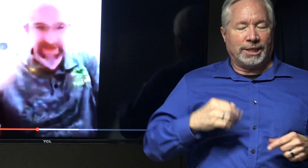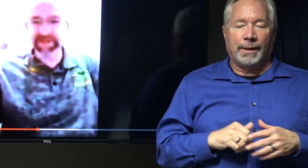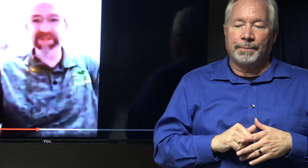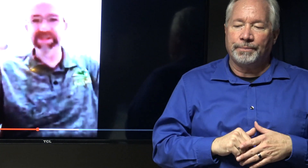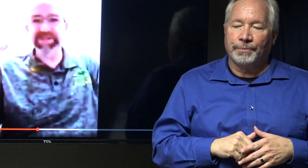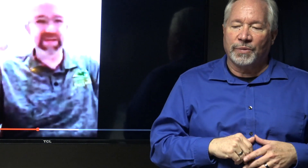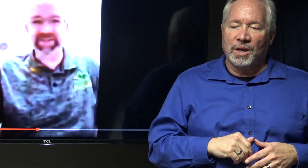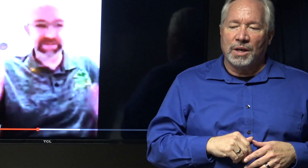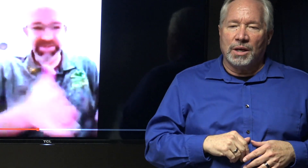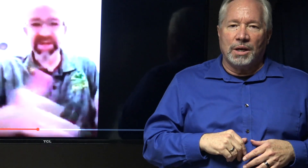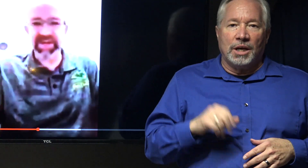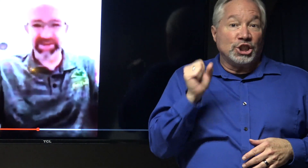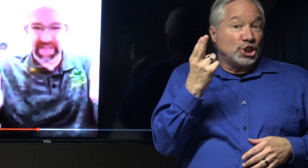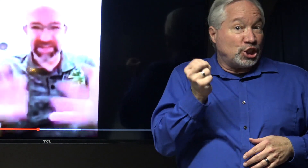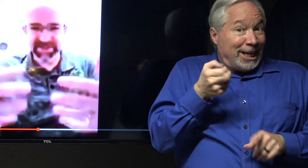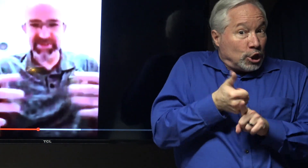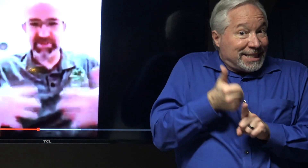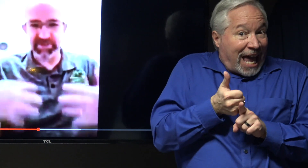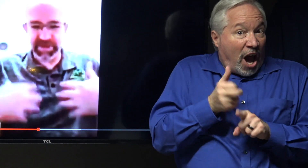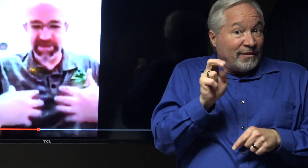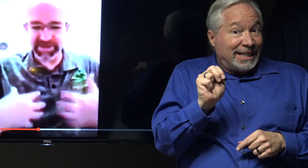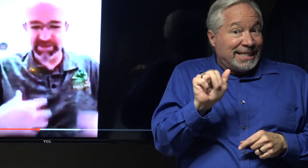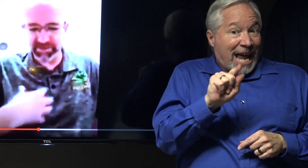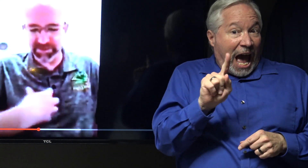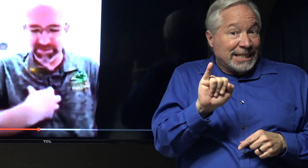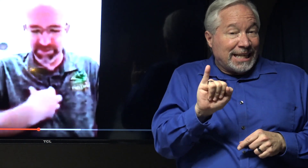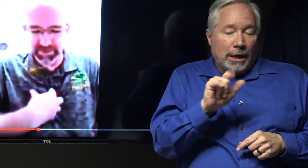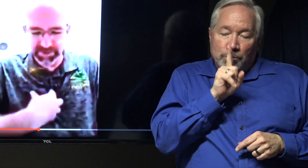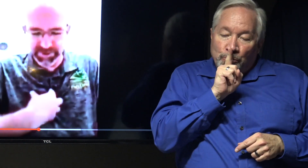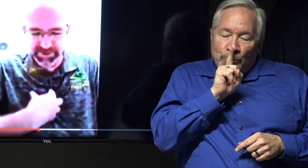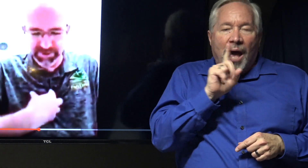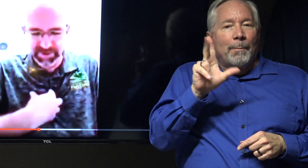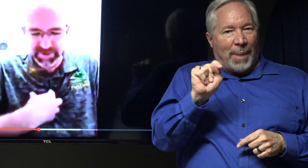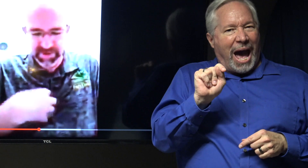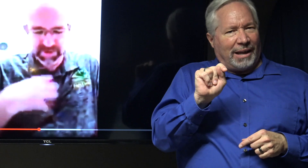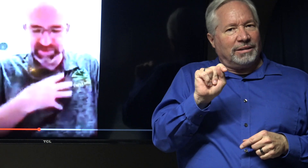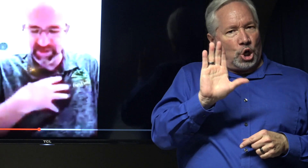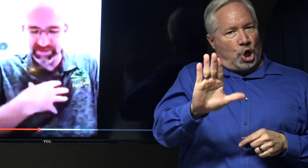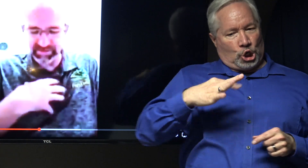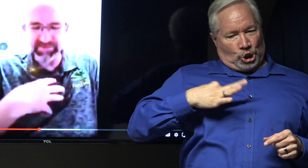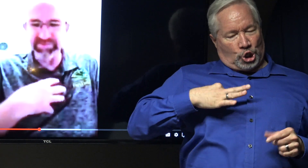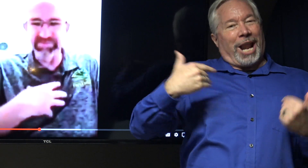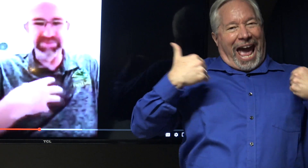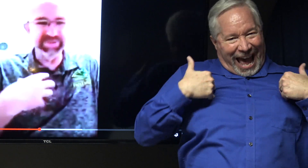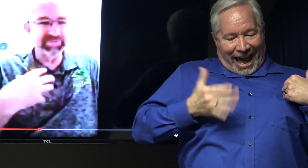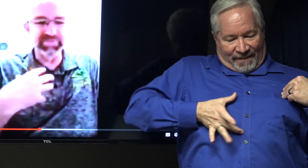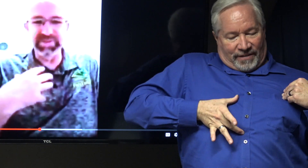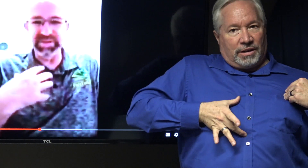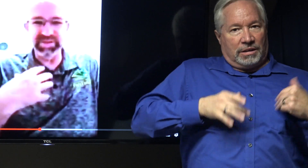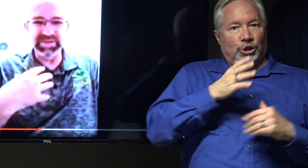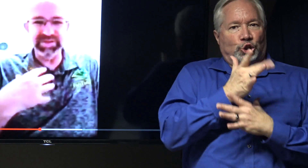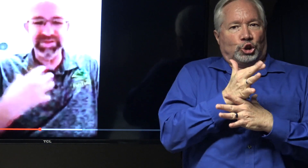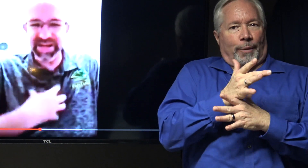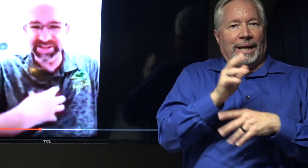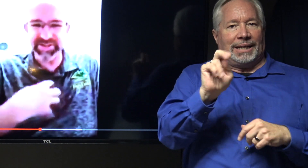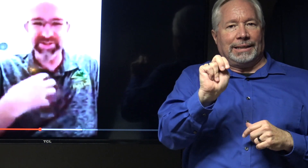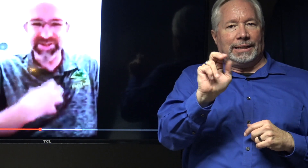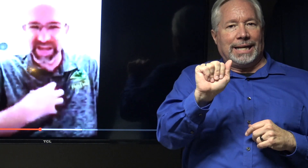I'm not saying she's a Nazi. I'm just saying that symbol, that symbol was on her shirt. And it was, like, just tainted,